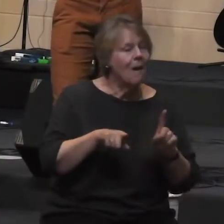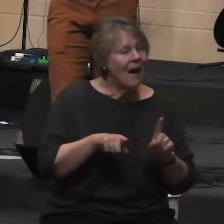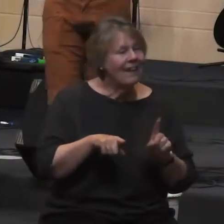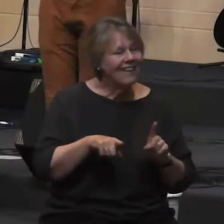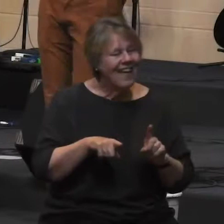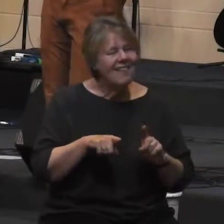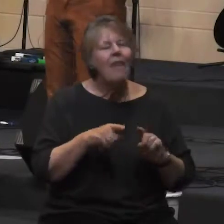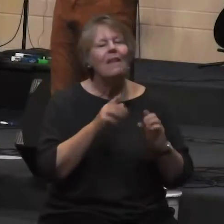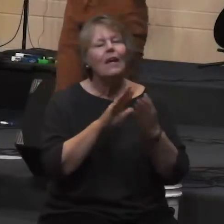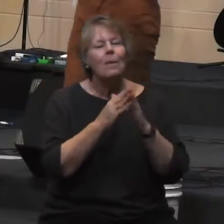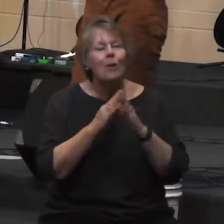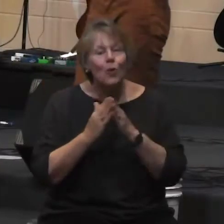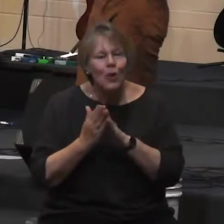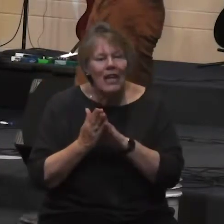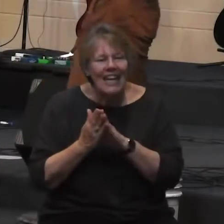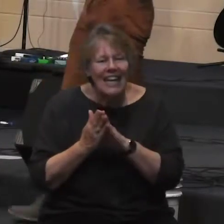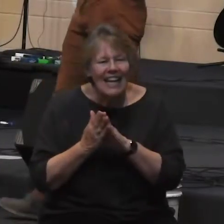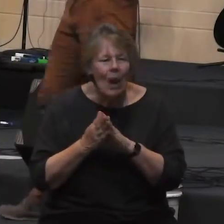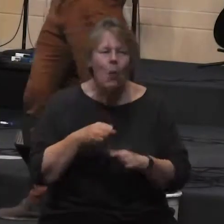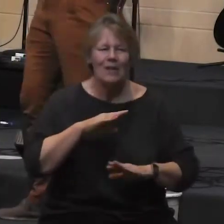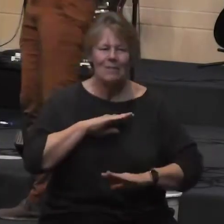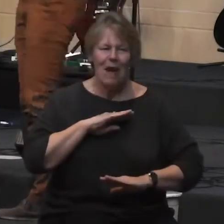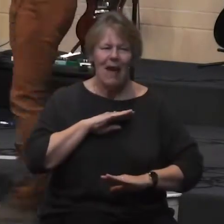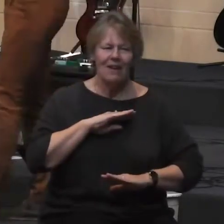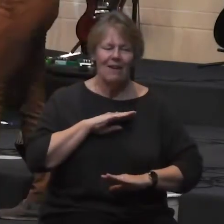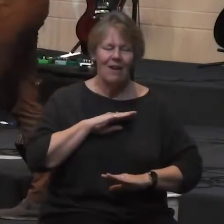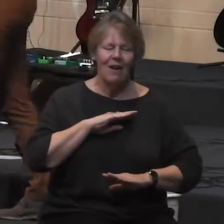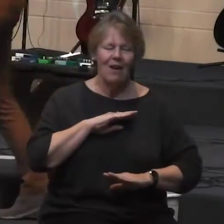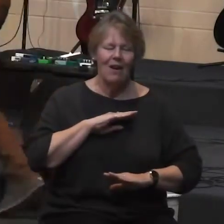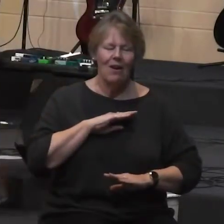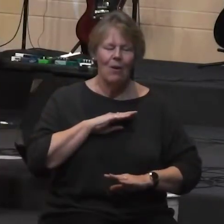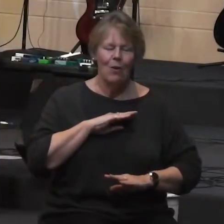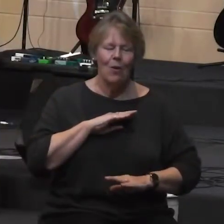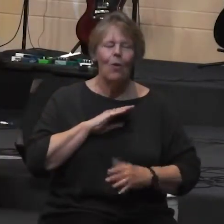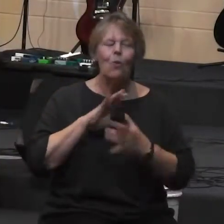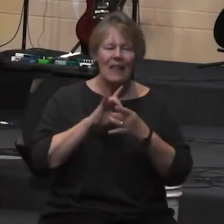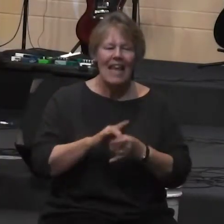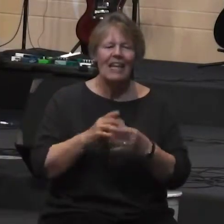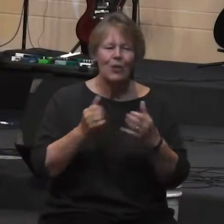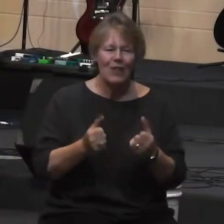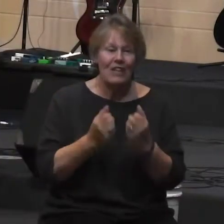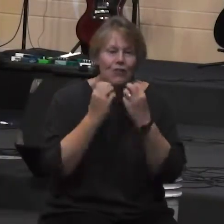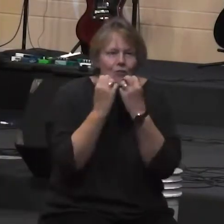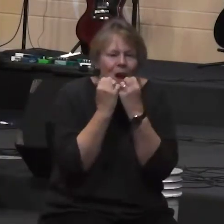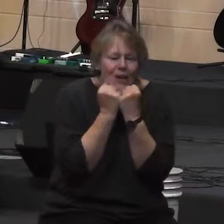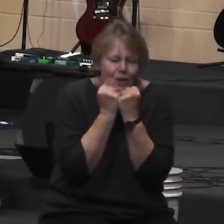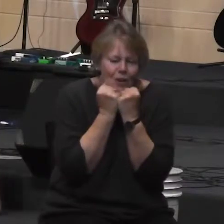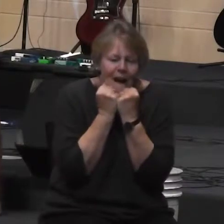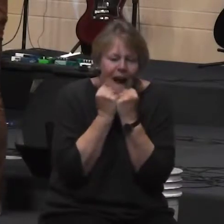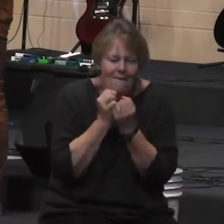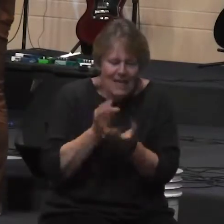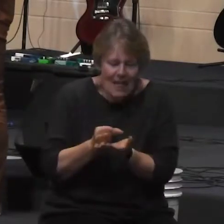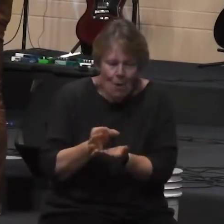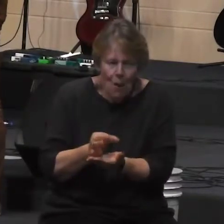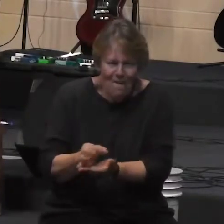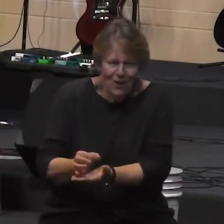came to this treasure of Nilla wafers and so it causes us to ask